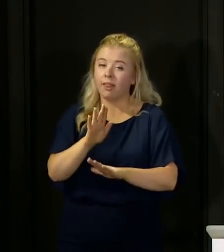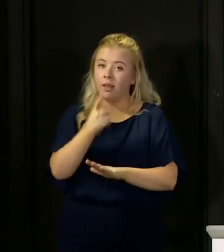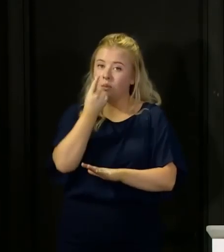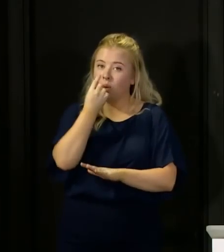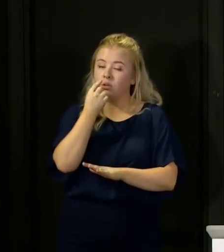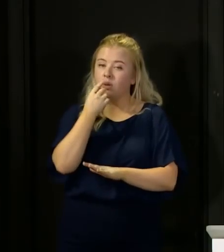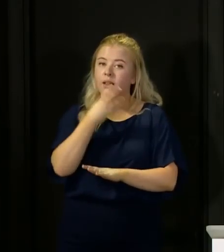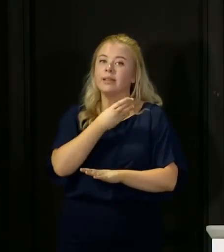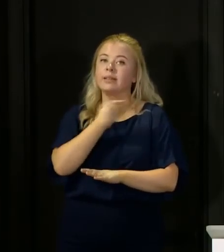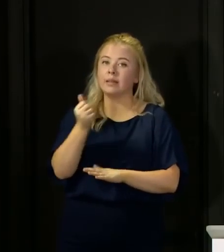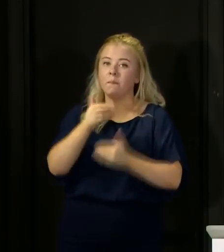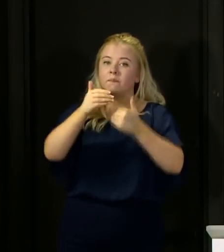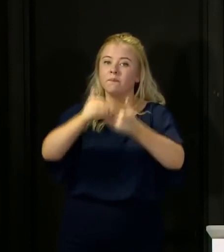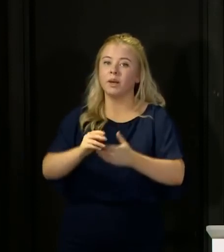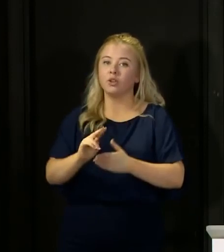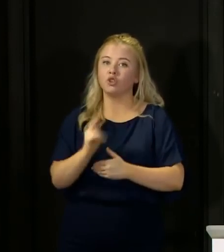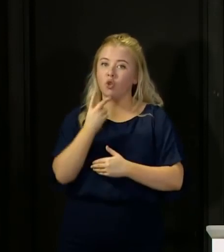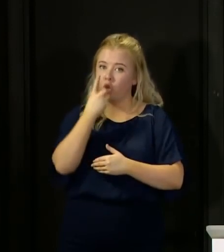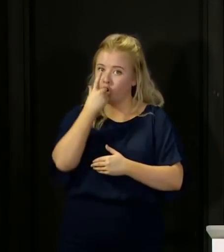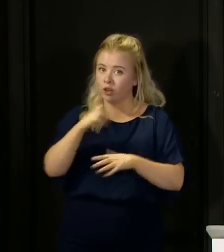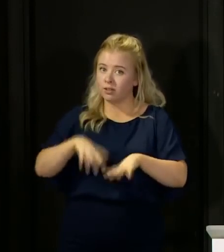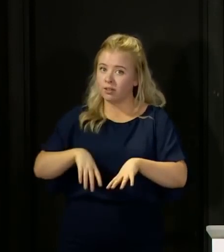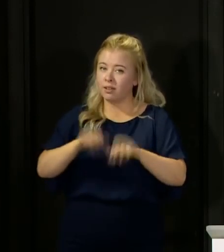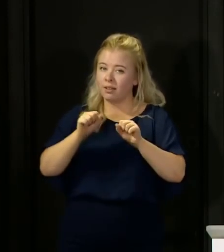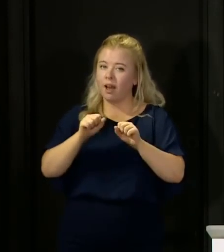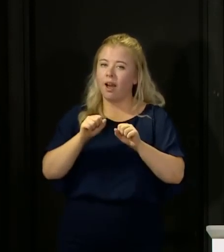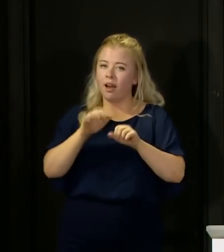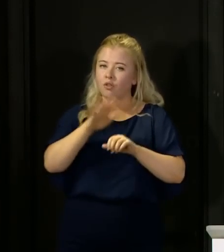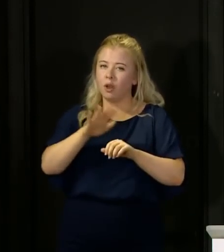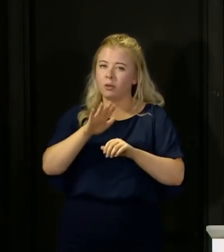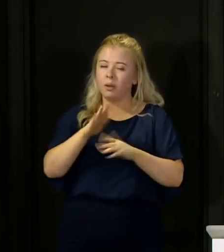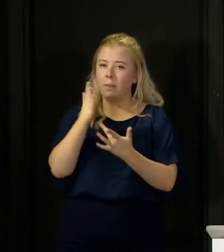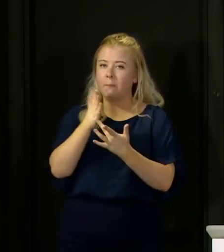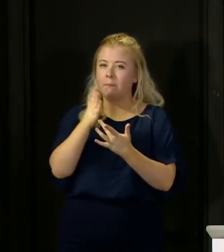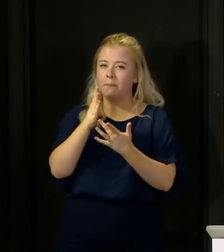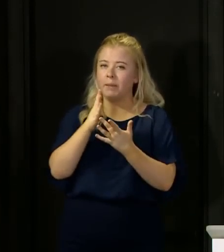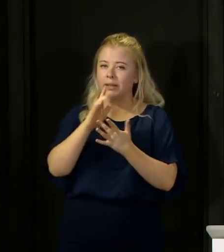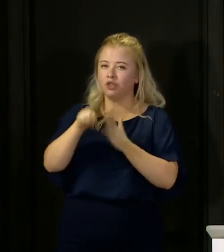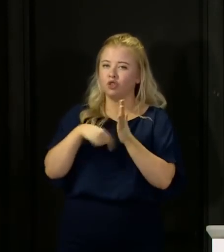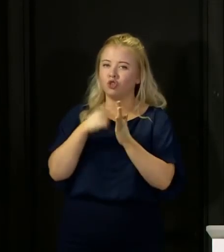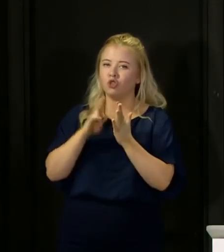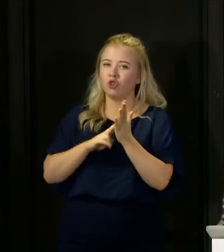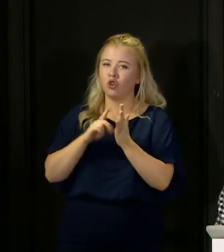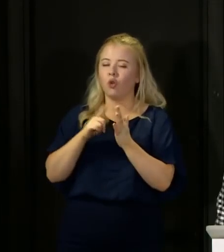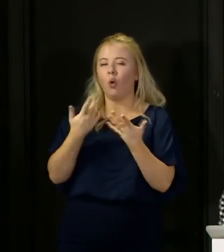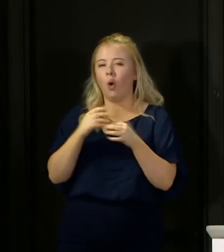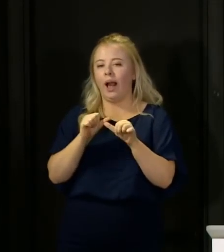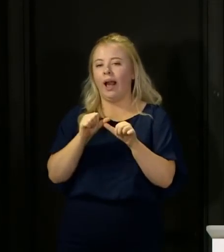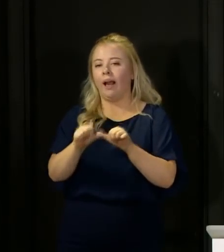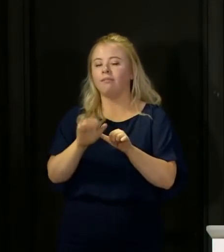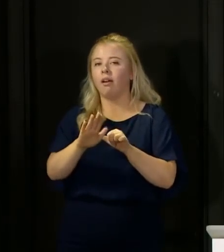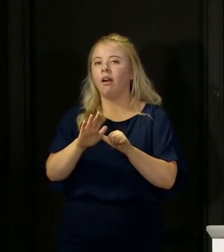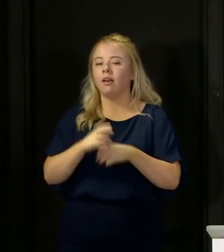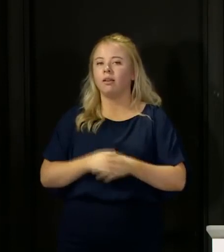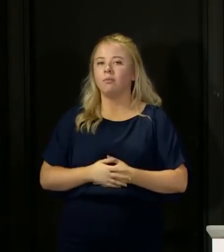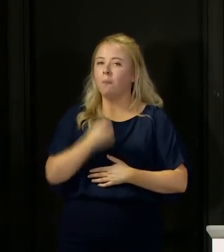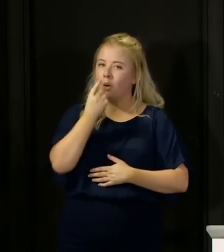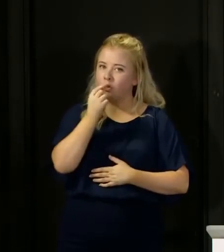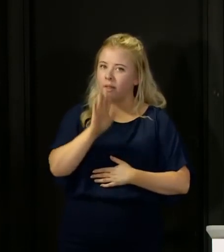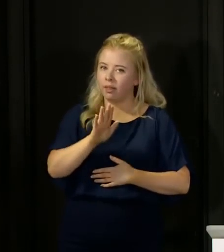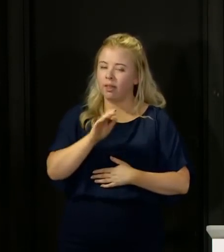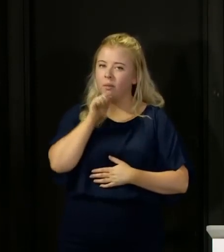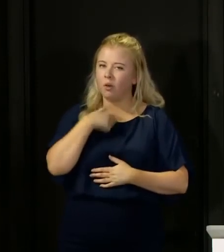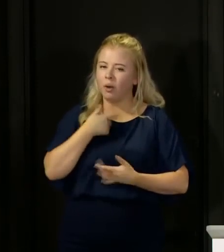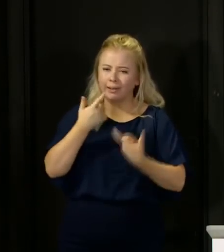least aspects of phase two could kick in in Scotland round about the middle of June or slightly after that. So we will continue to